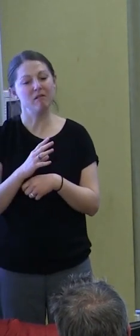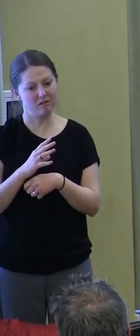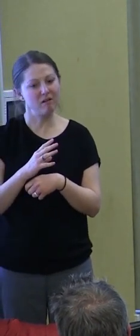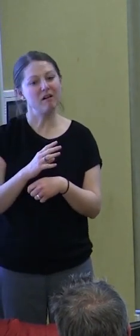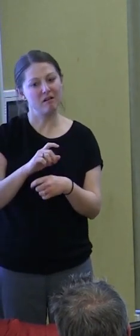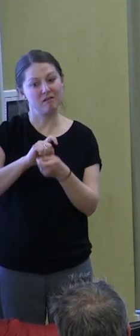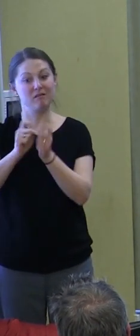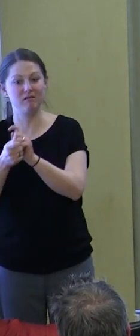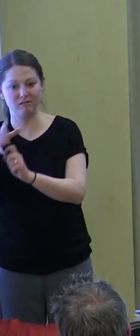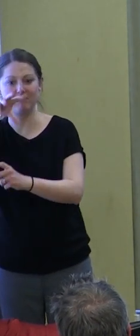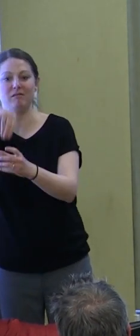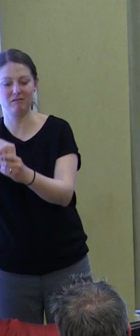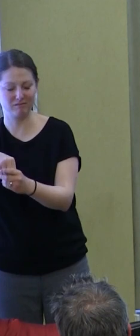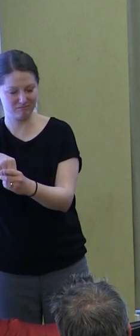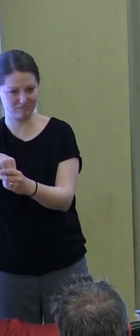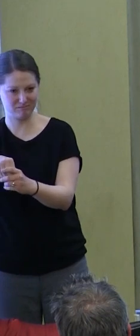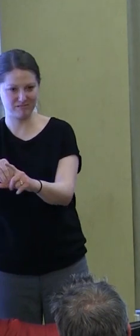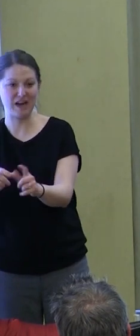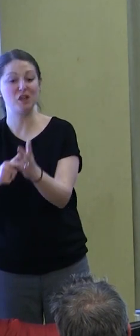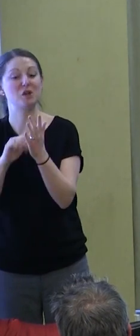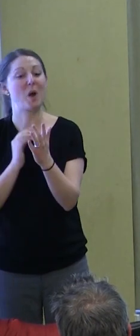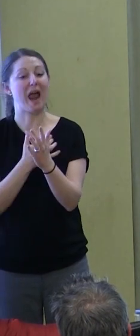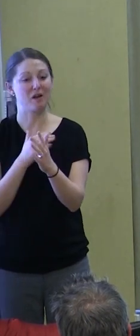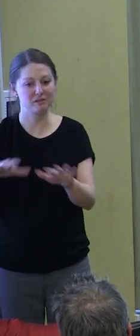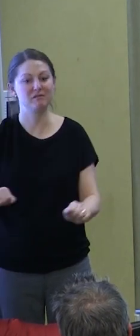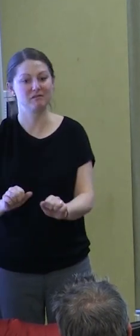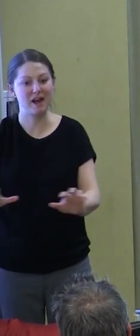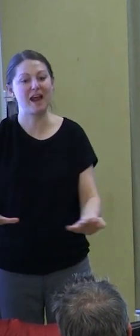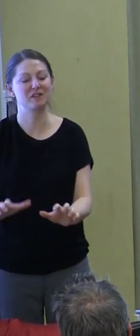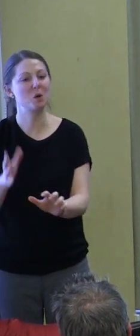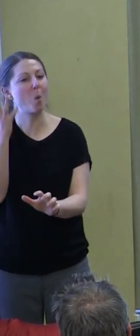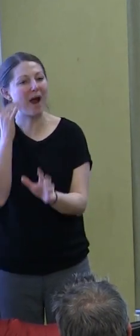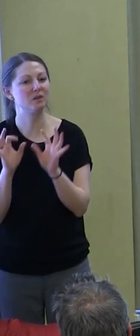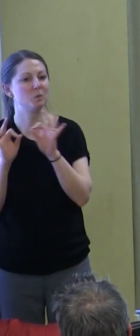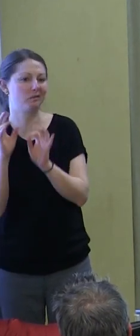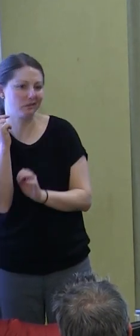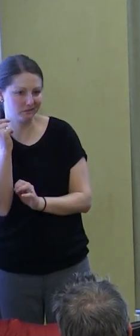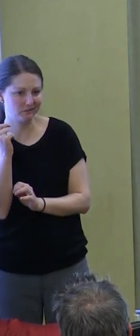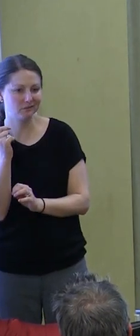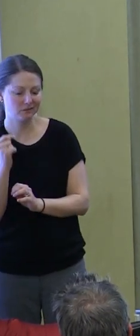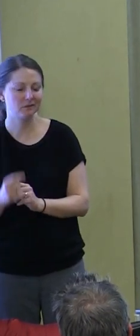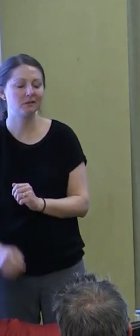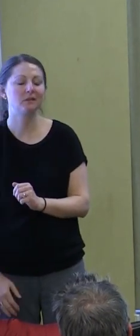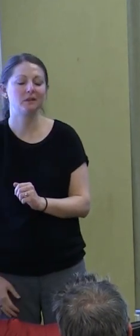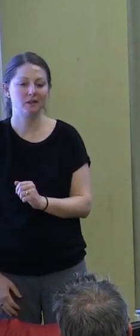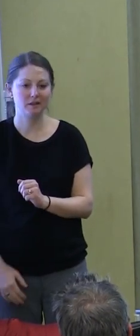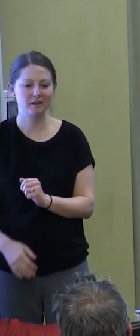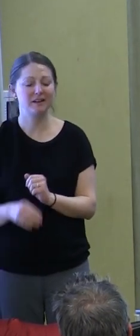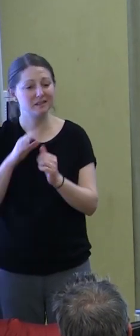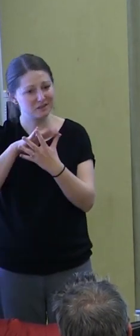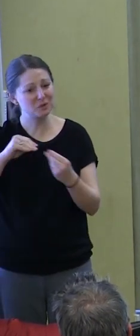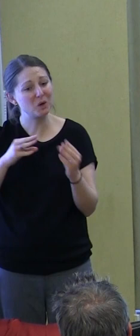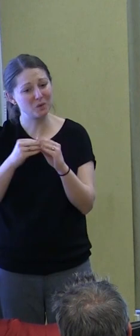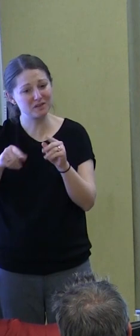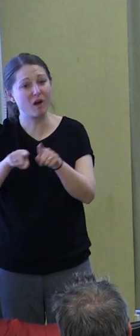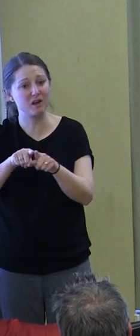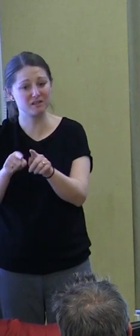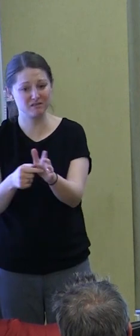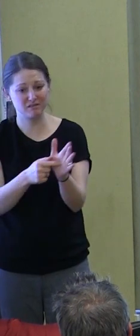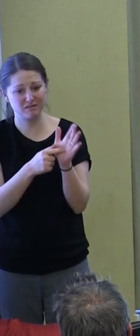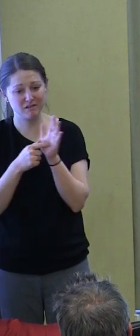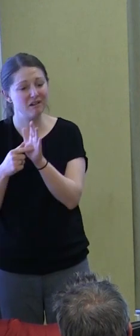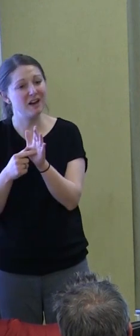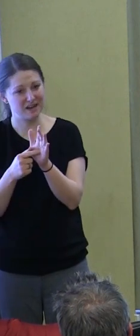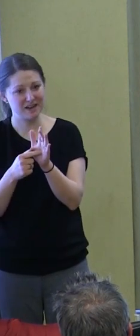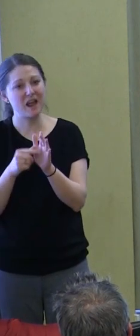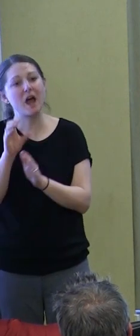They show us both examples of how to take action and why it's worthwhile to do so. And stories can depict objects